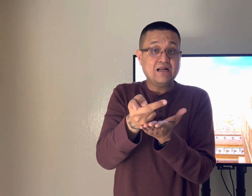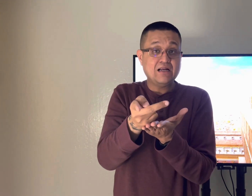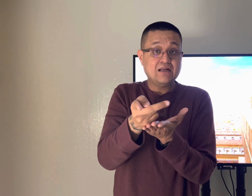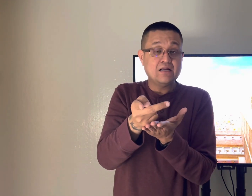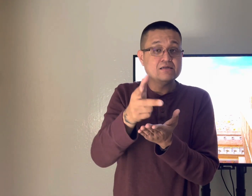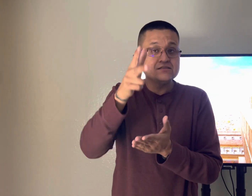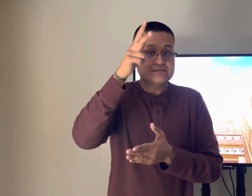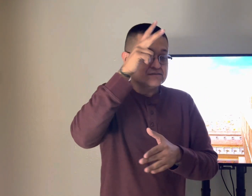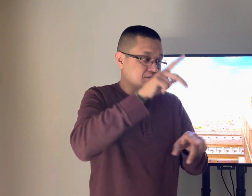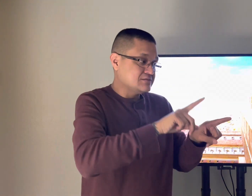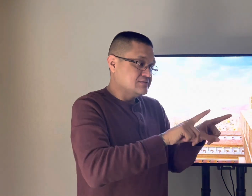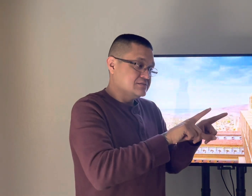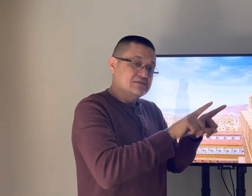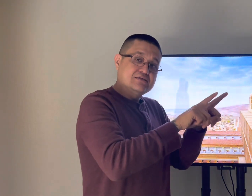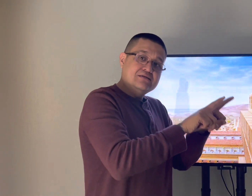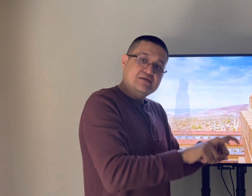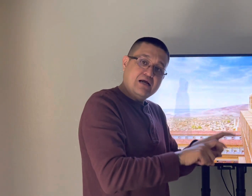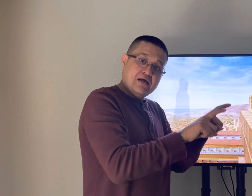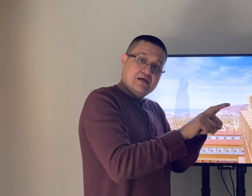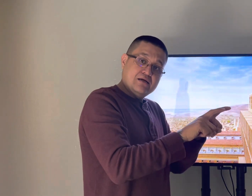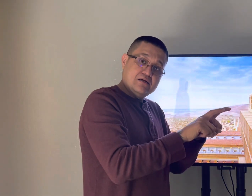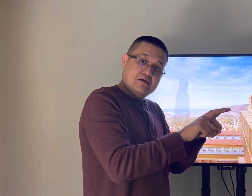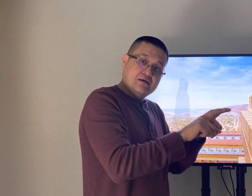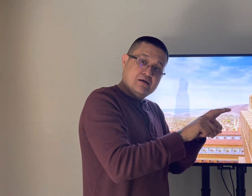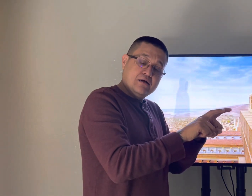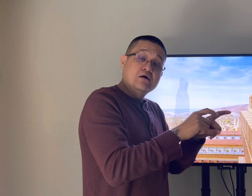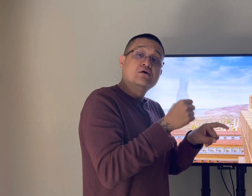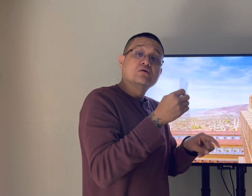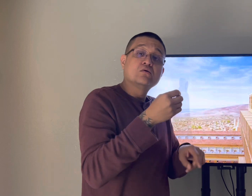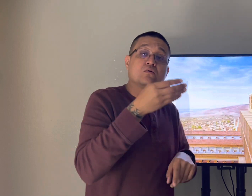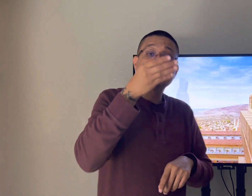adam and eve they failed they went through that test